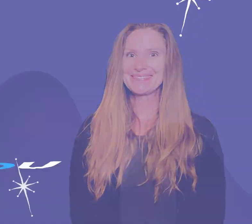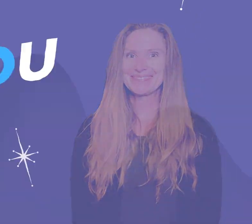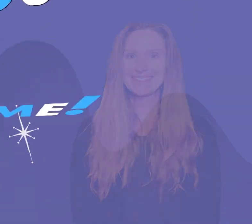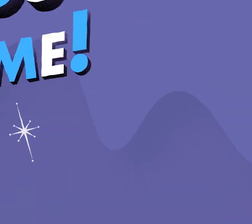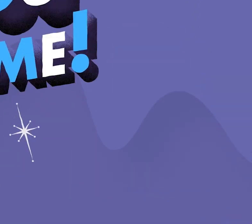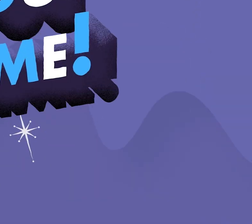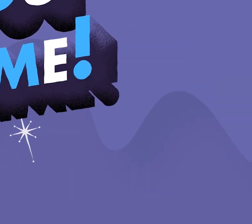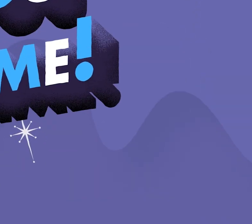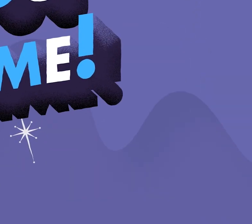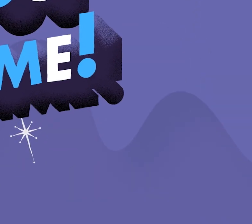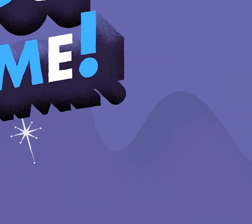the beams Thank